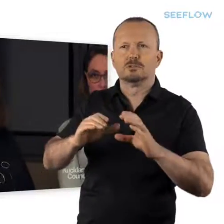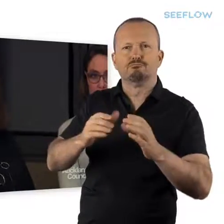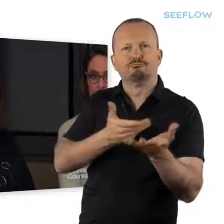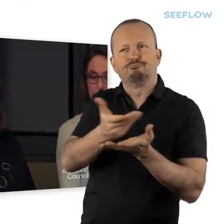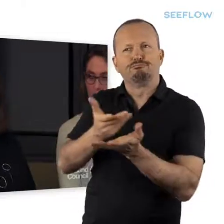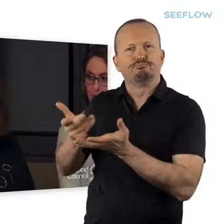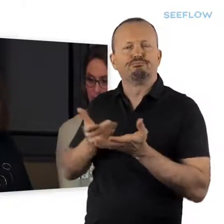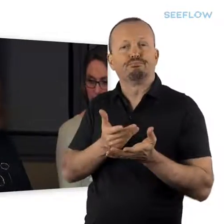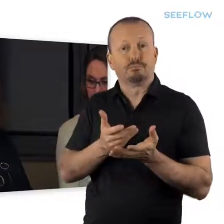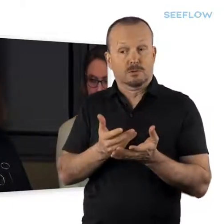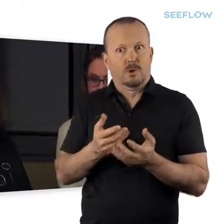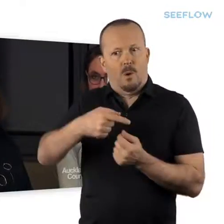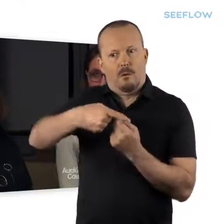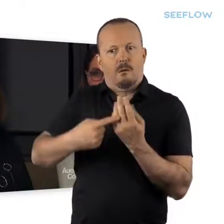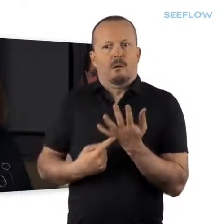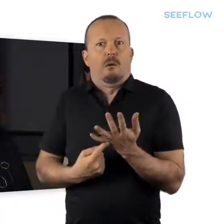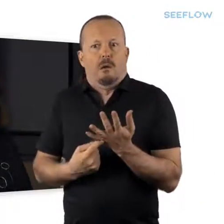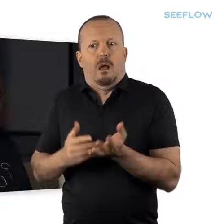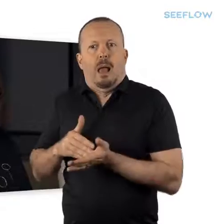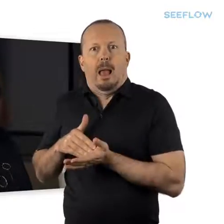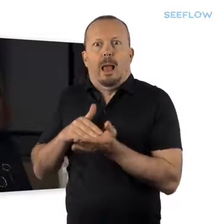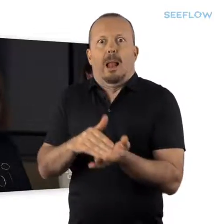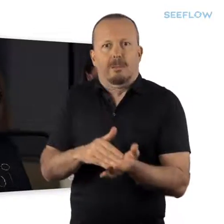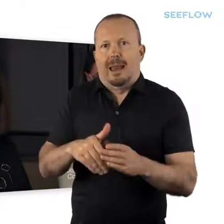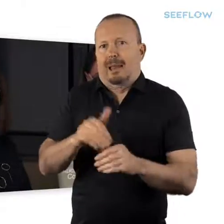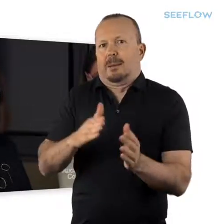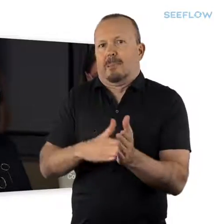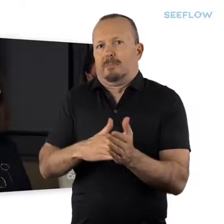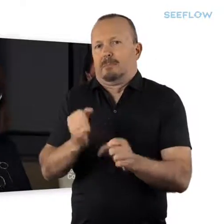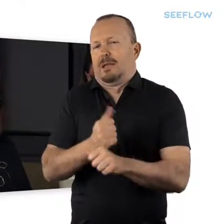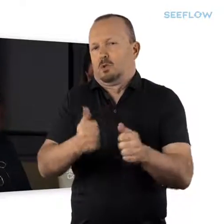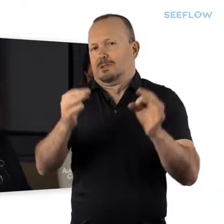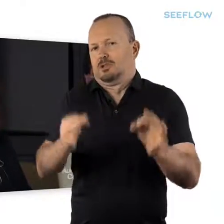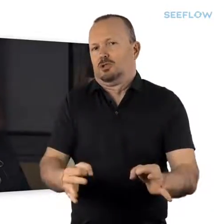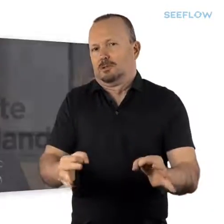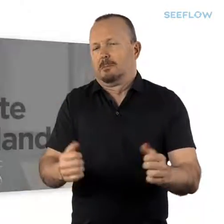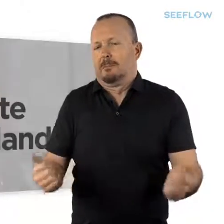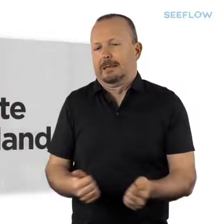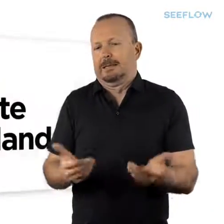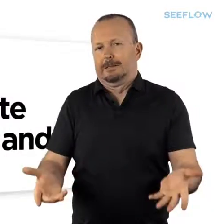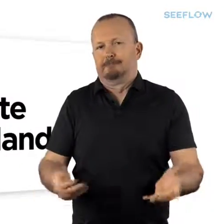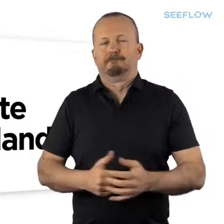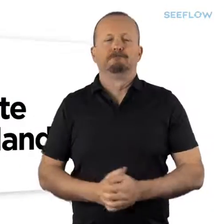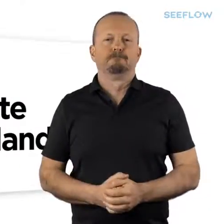So quite a range of people that are helping provide that advice to local board members and support.